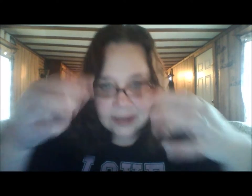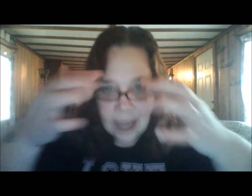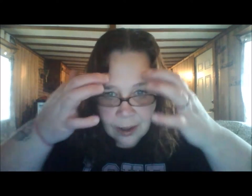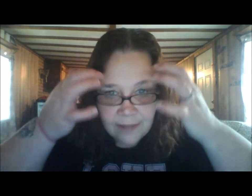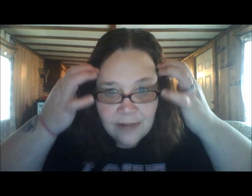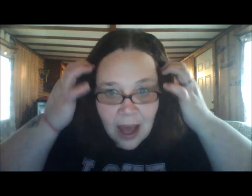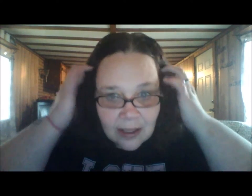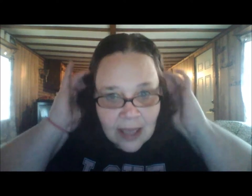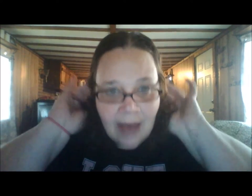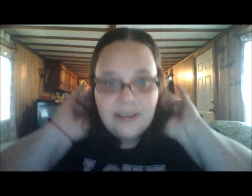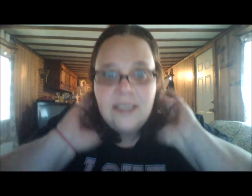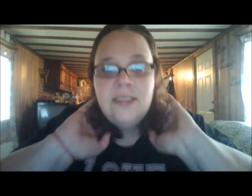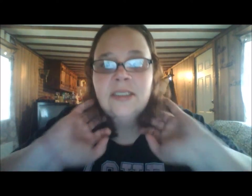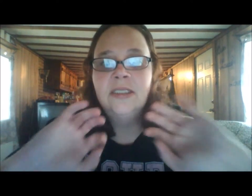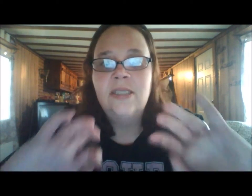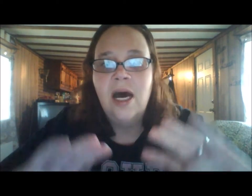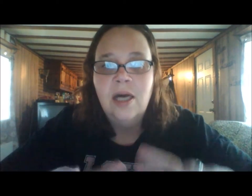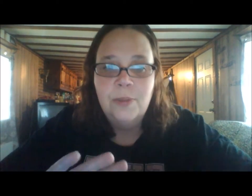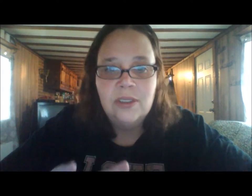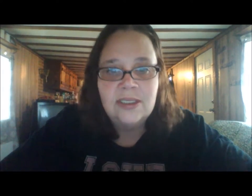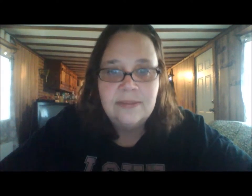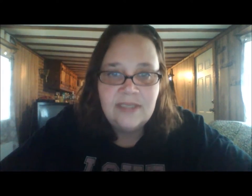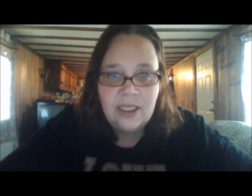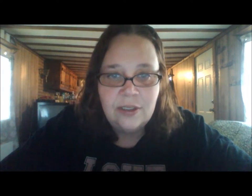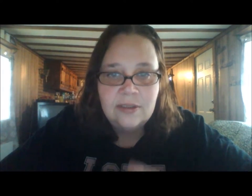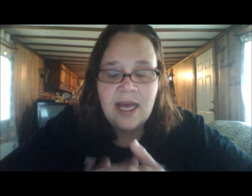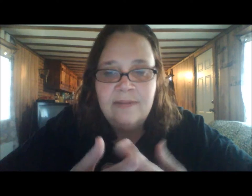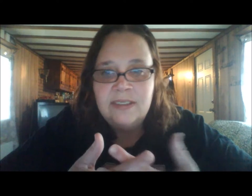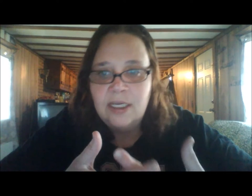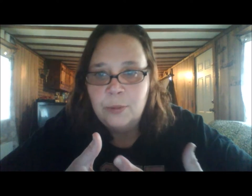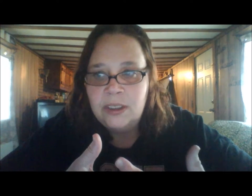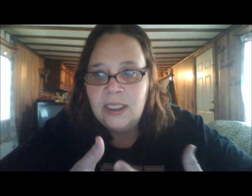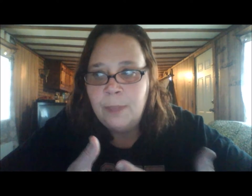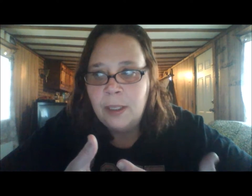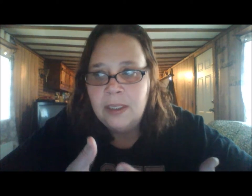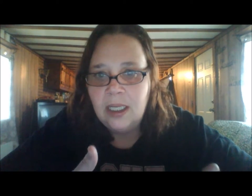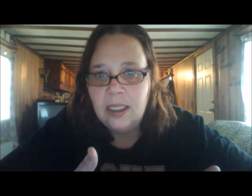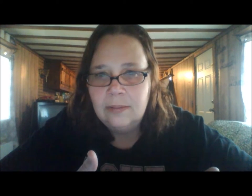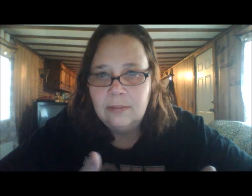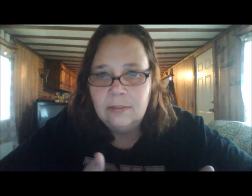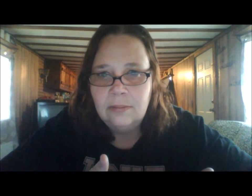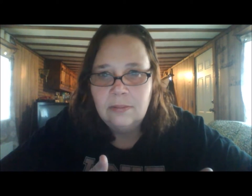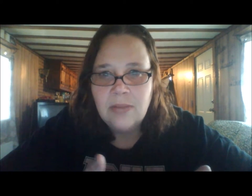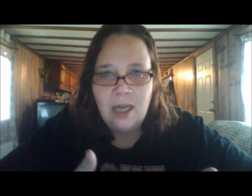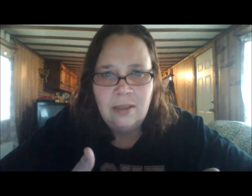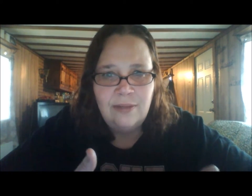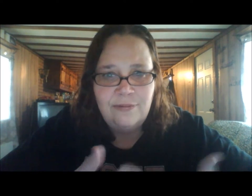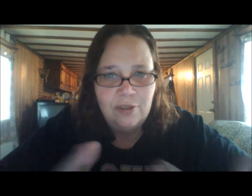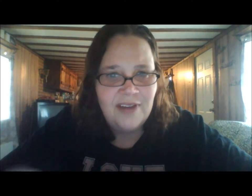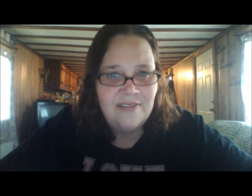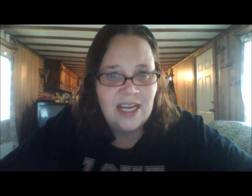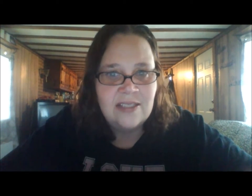So I have done a couple of those new videos. I haven't done one in probably like, I don't know, four or five days.